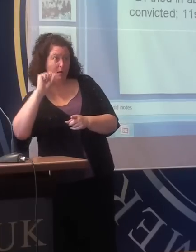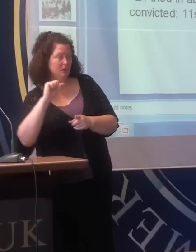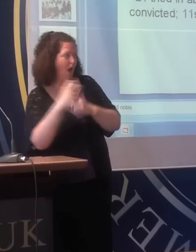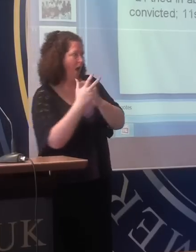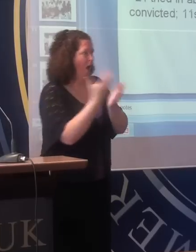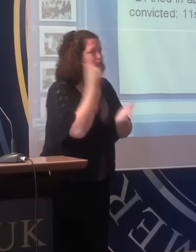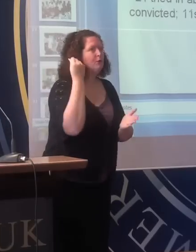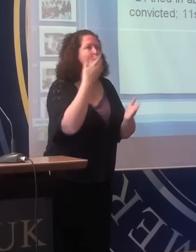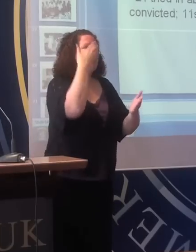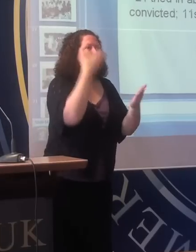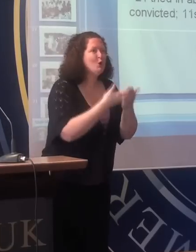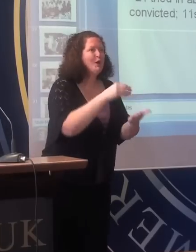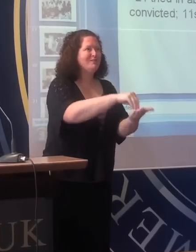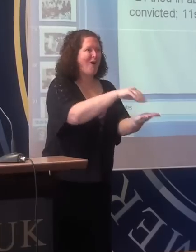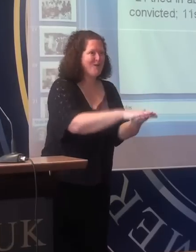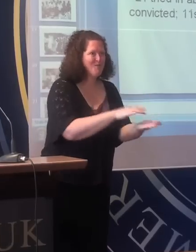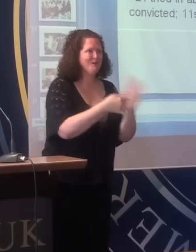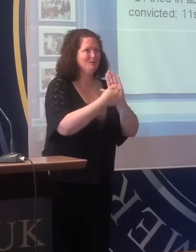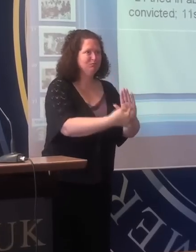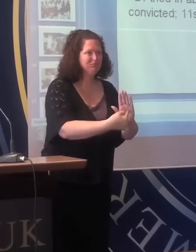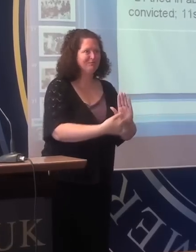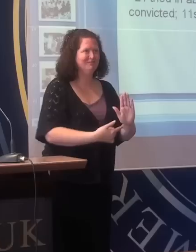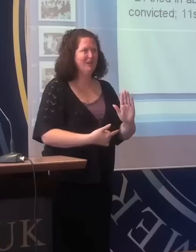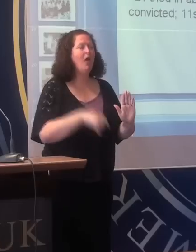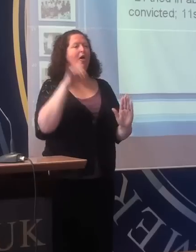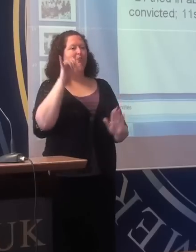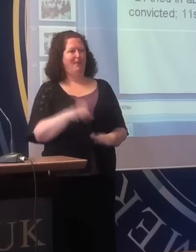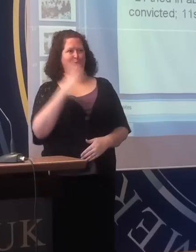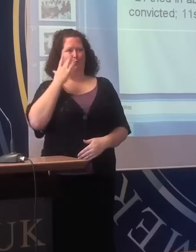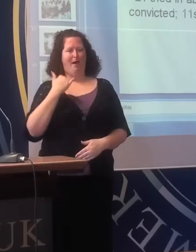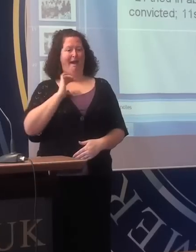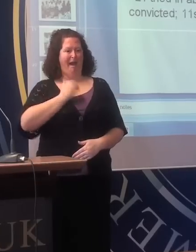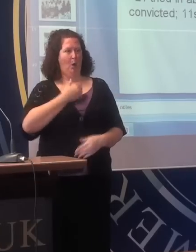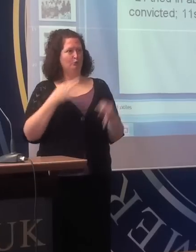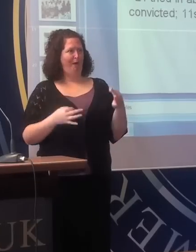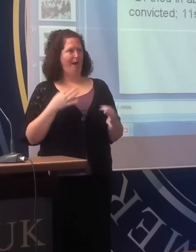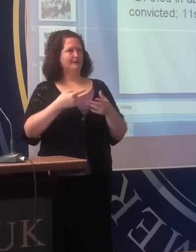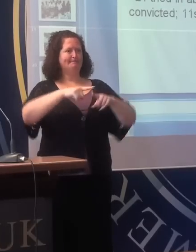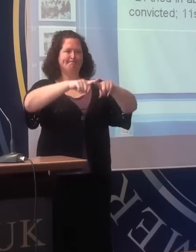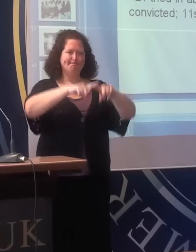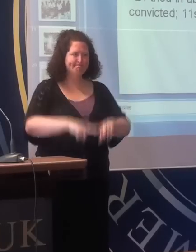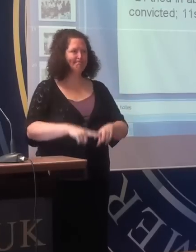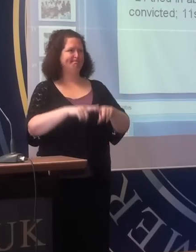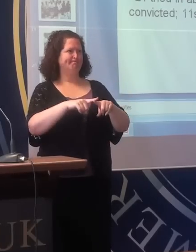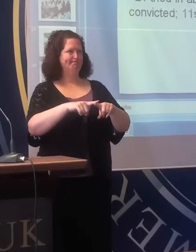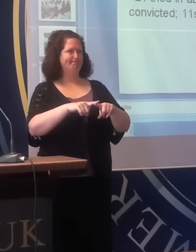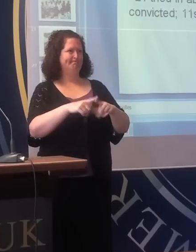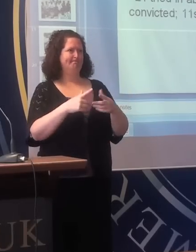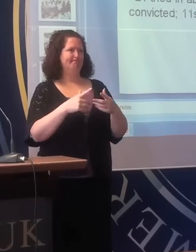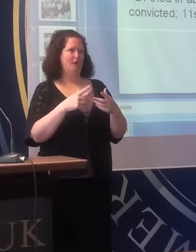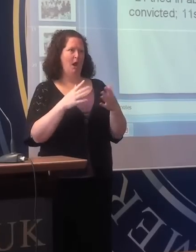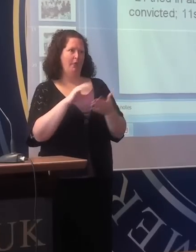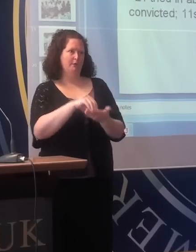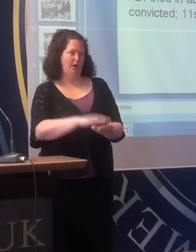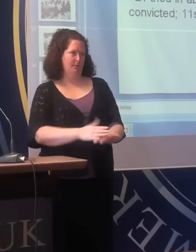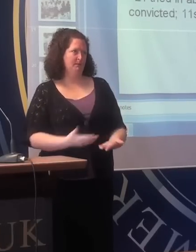Documents are what these trials rely on if they are to be done well.